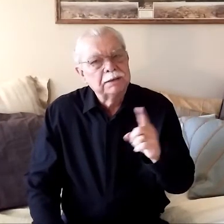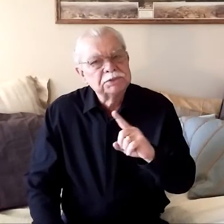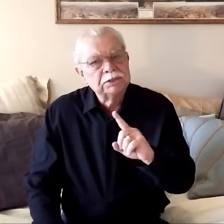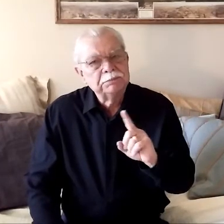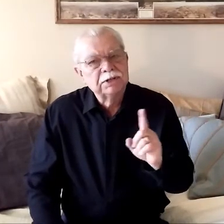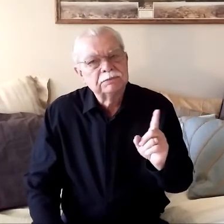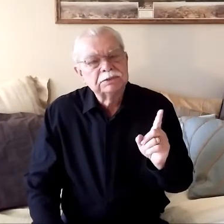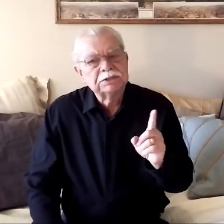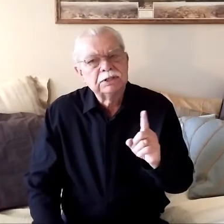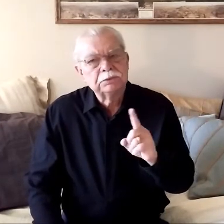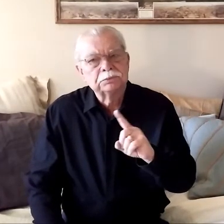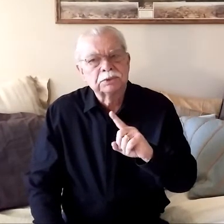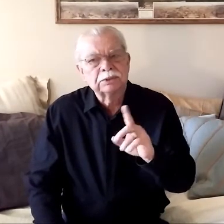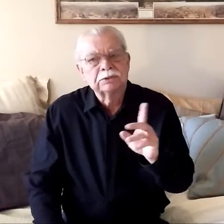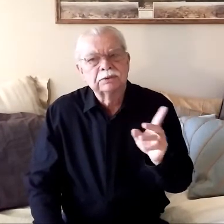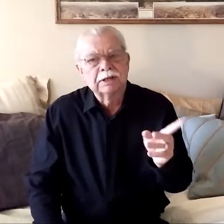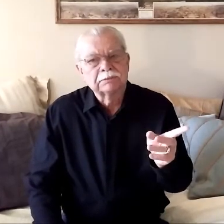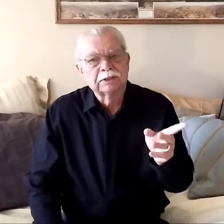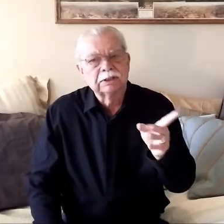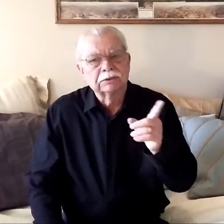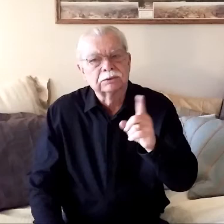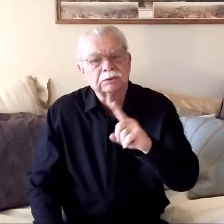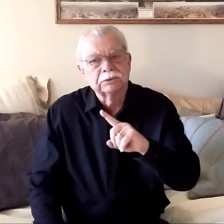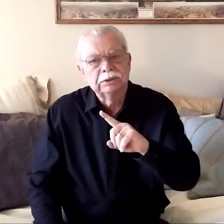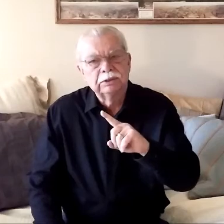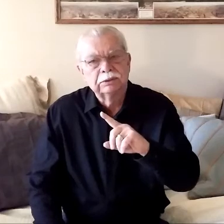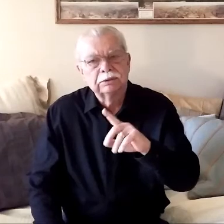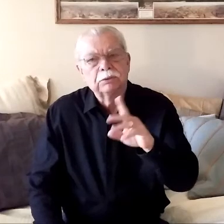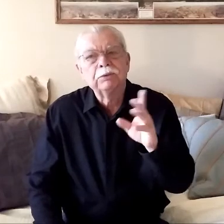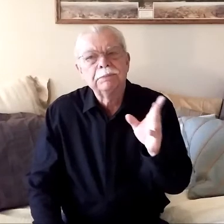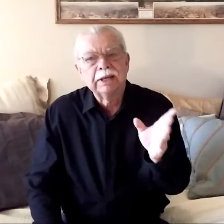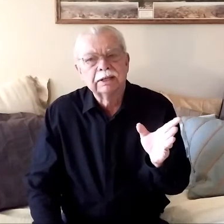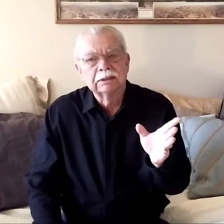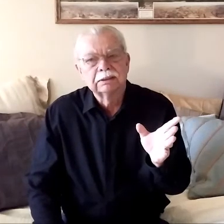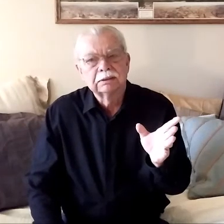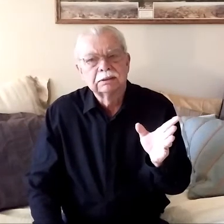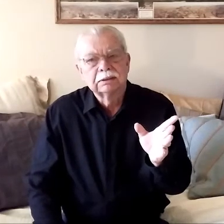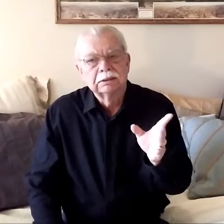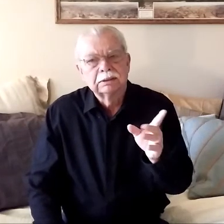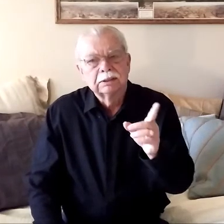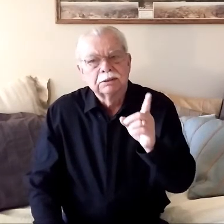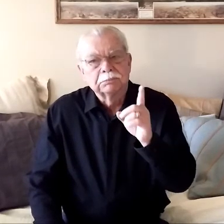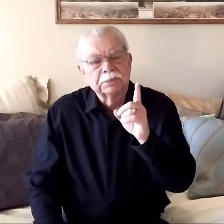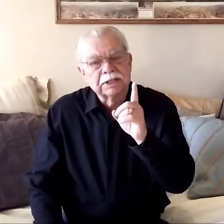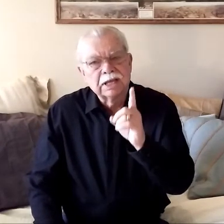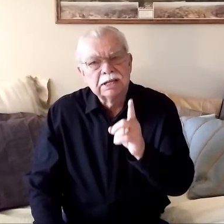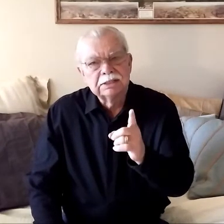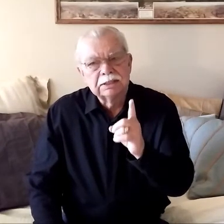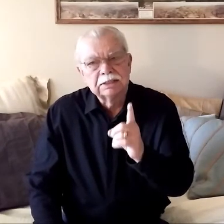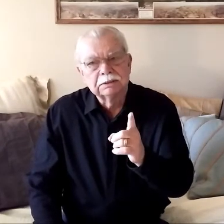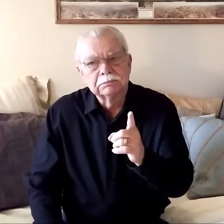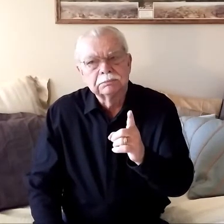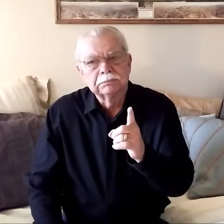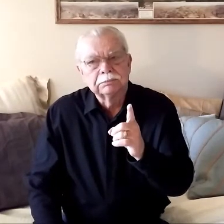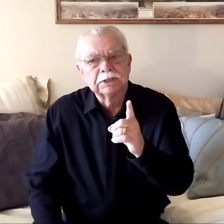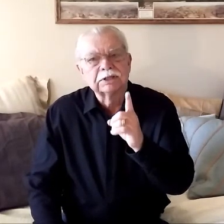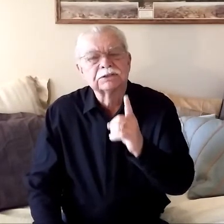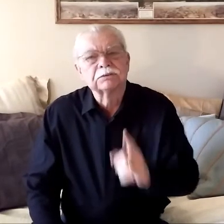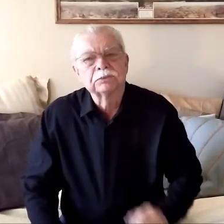absalom never said a word to amnon either good or bad but he hated him because of